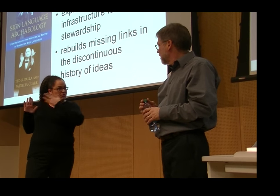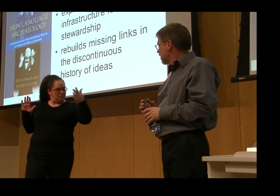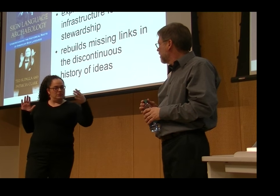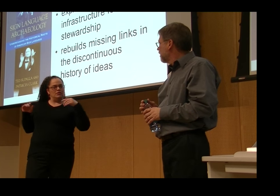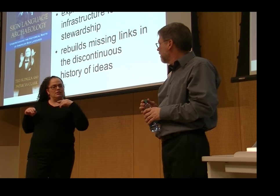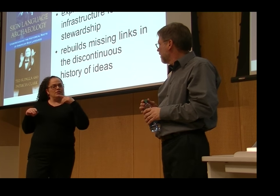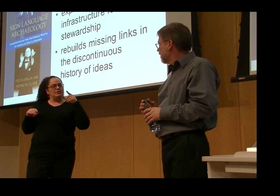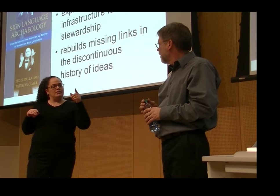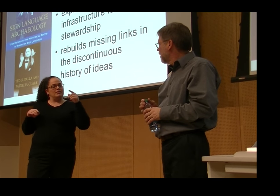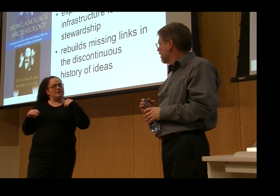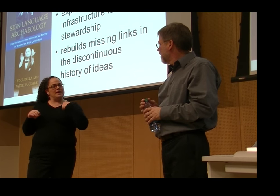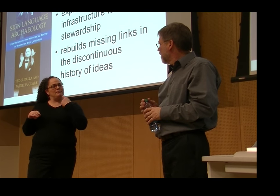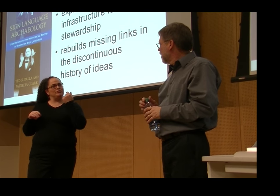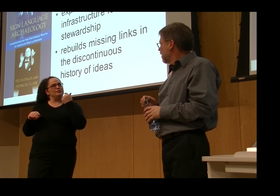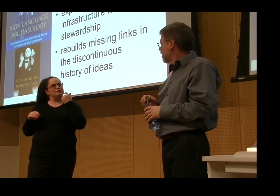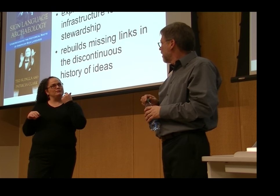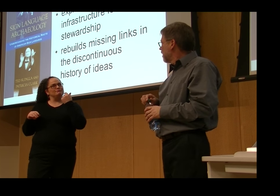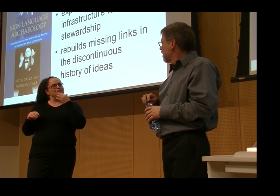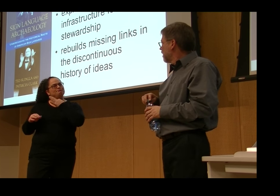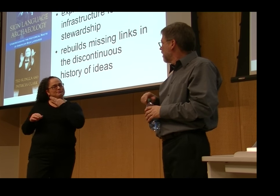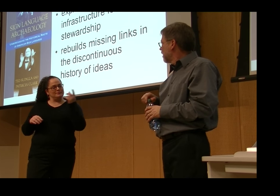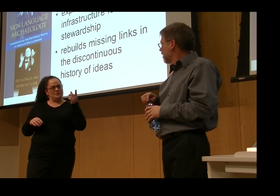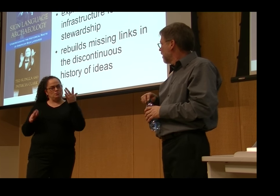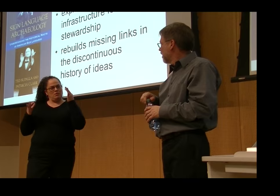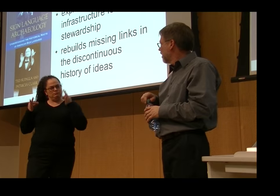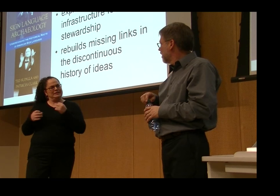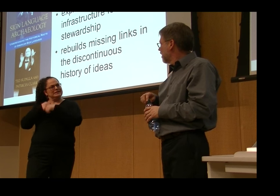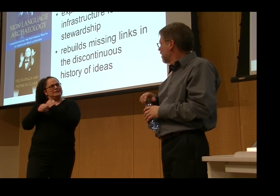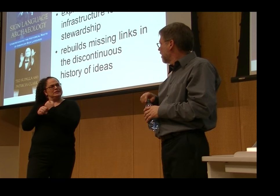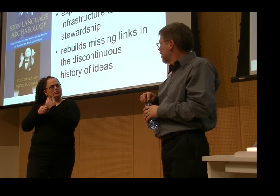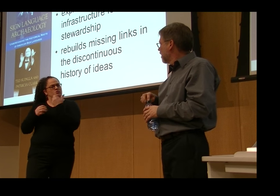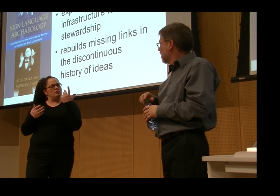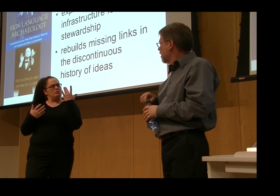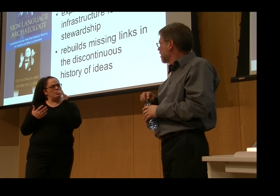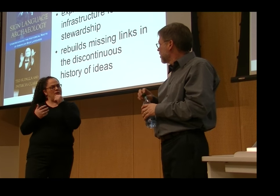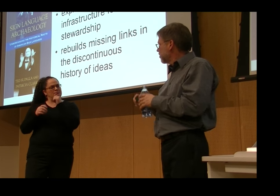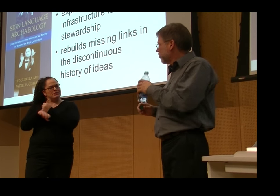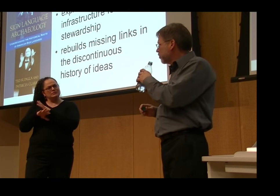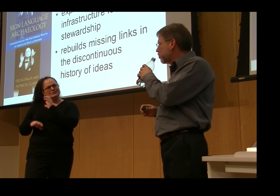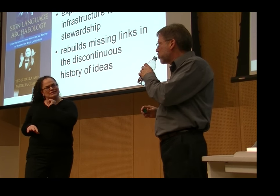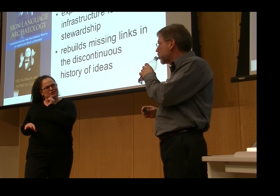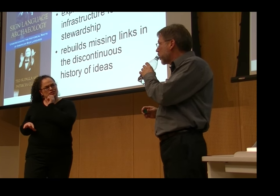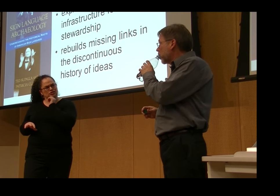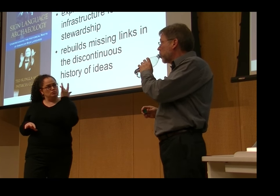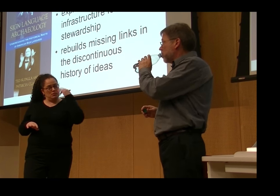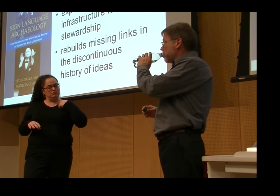across the years from the 1800s to modern times, I'm curious